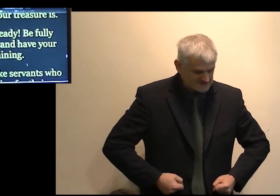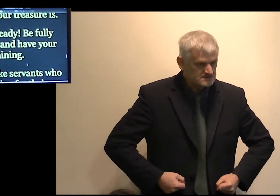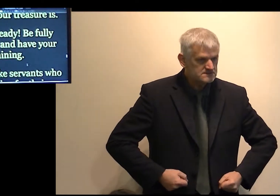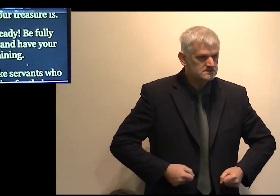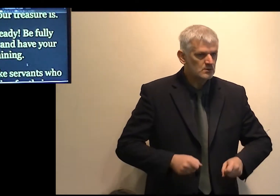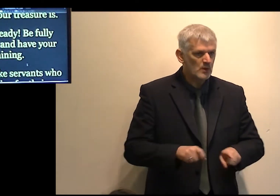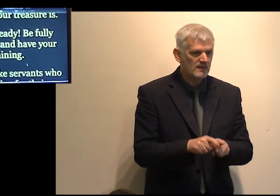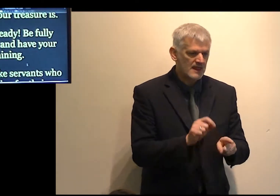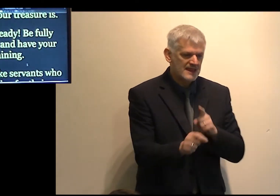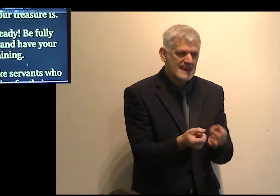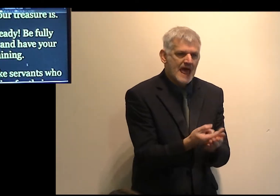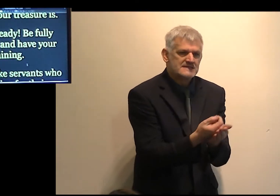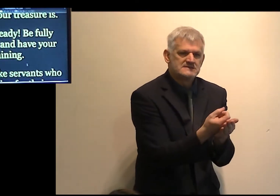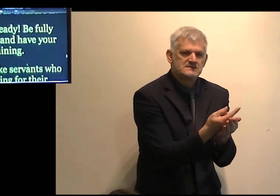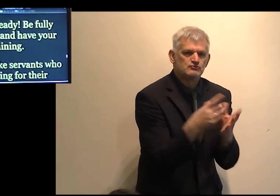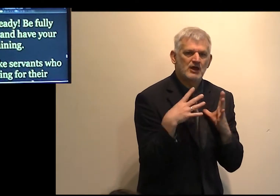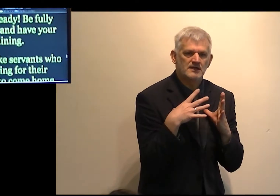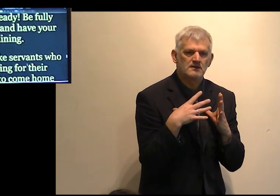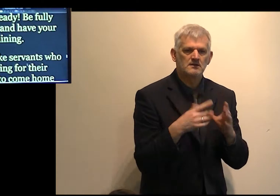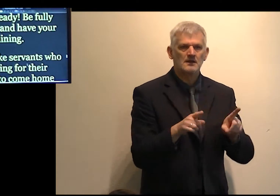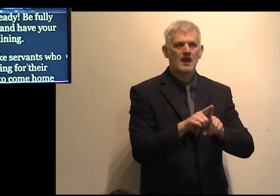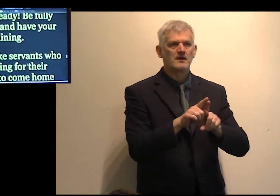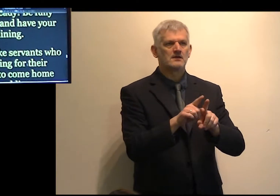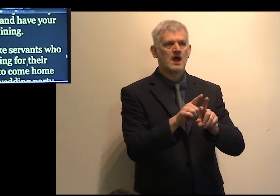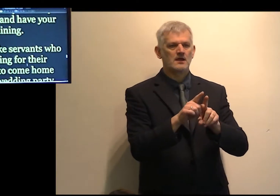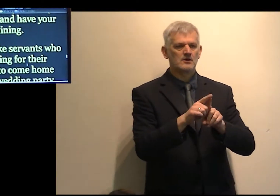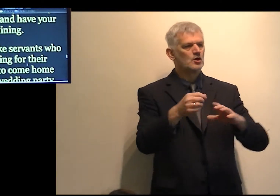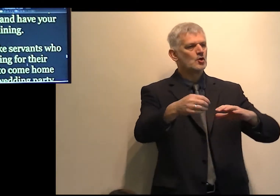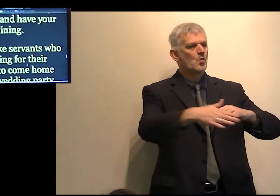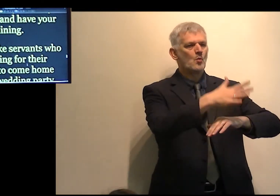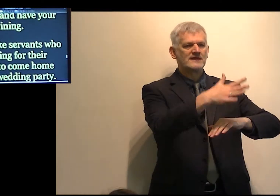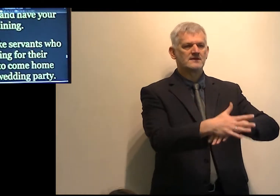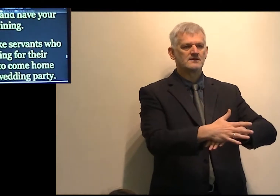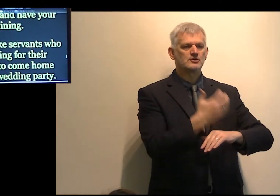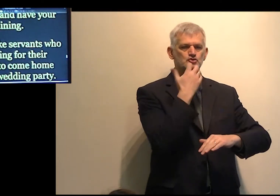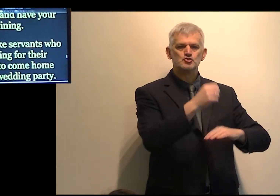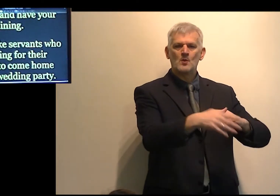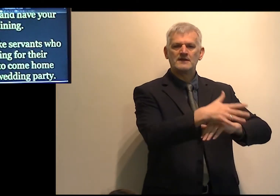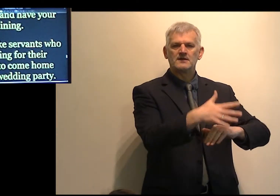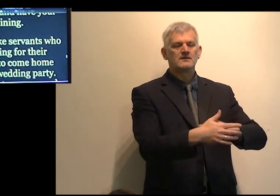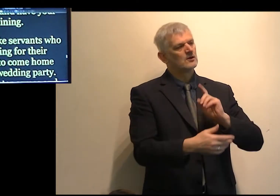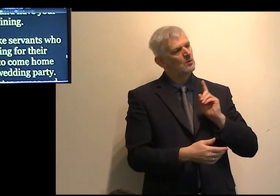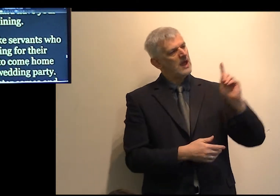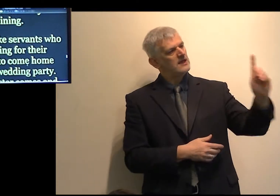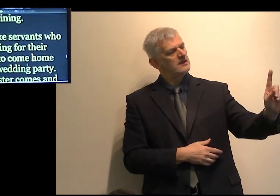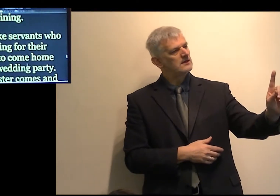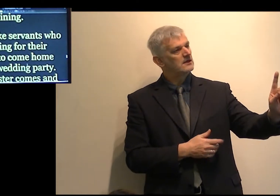like unto men that wait for their Lord, when he will return from the wedding. That when he